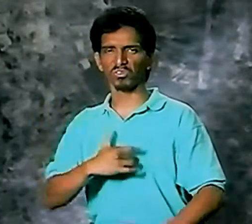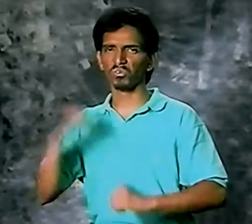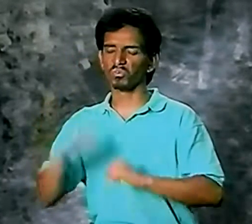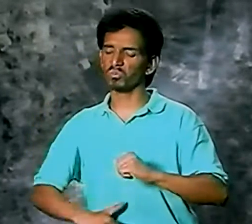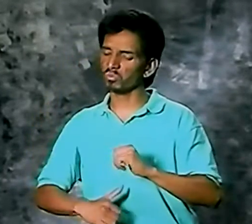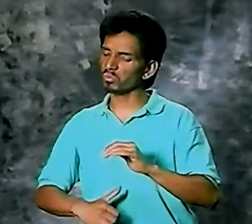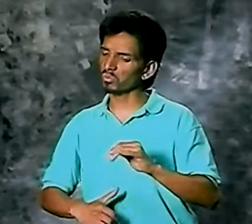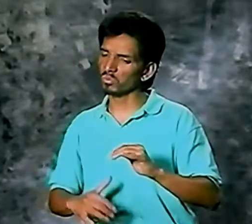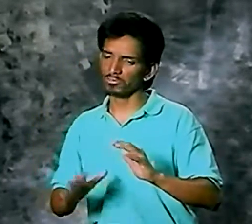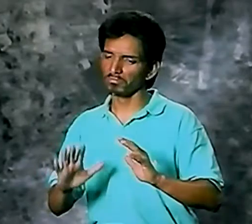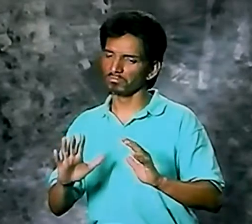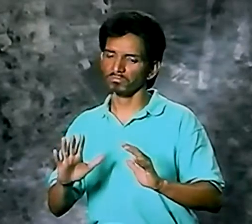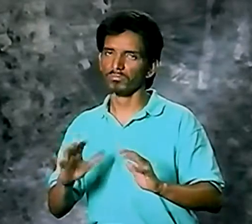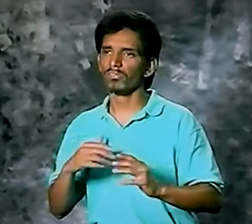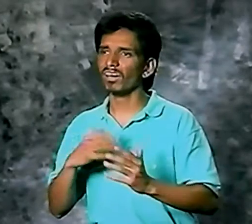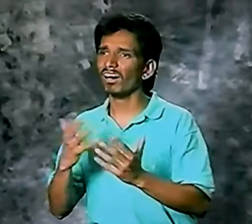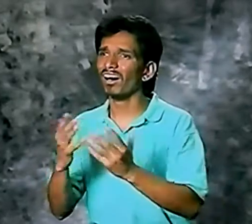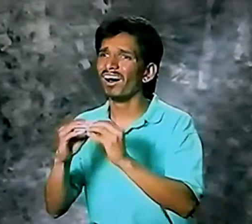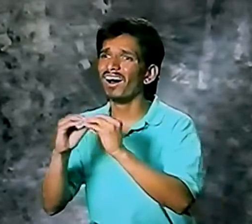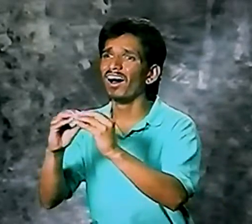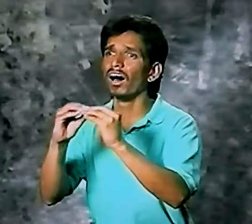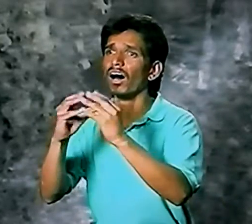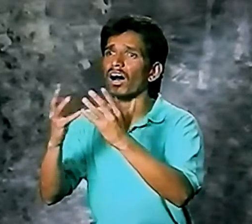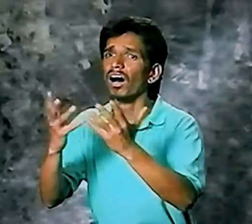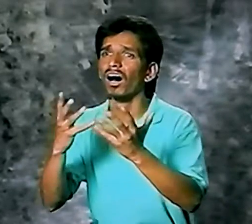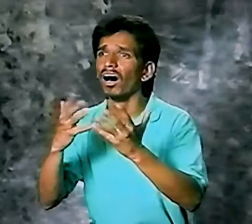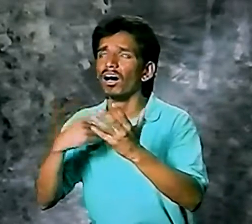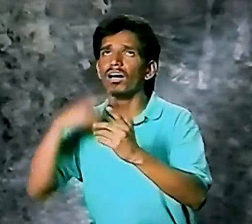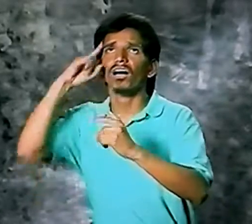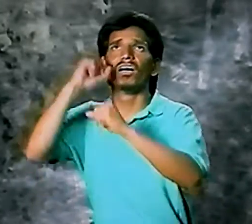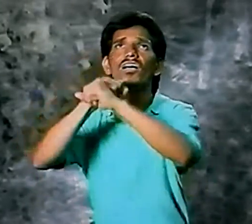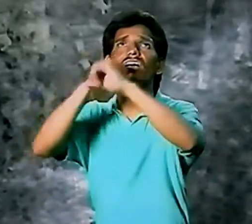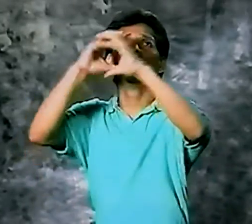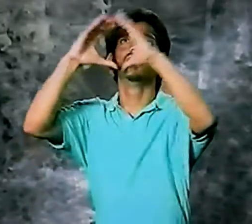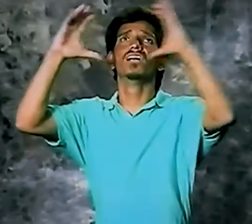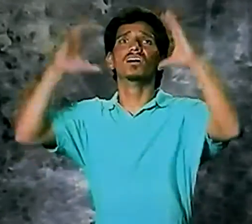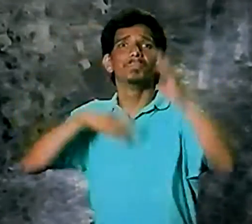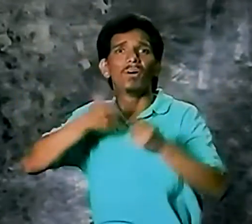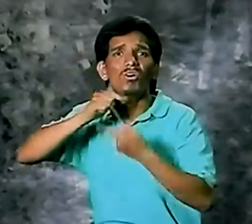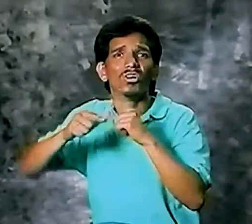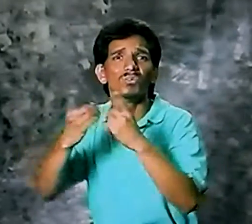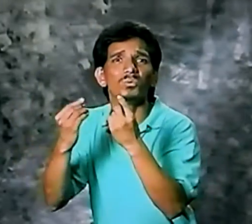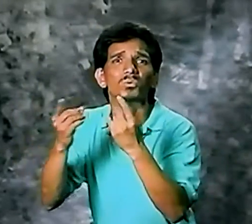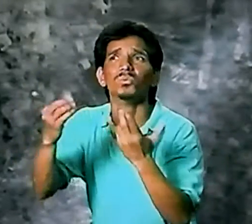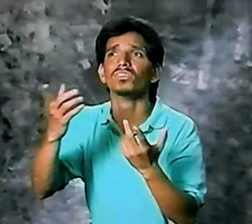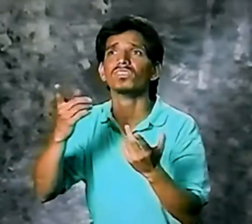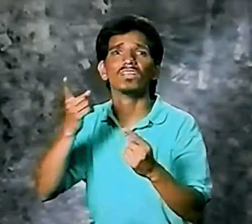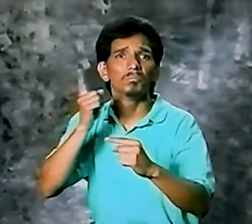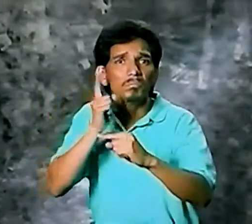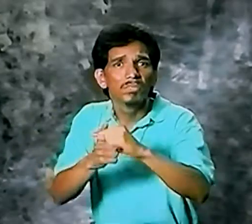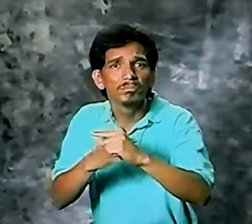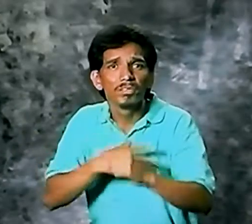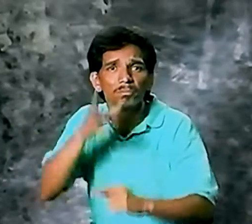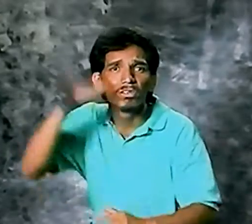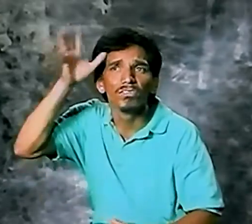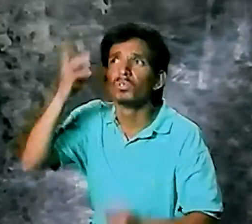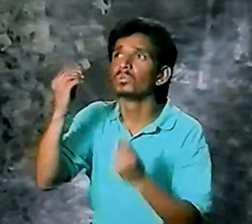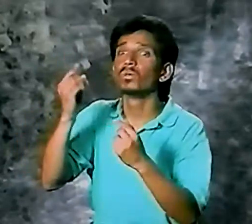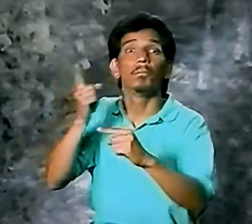budge. She was such a stubborn woman. Her heart was cold. I debated with her again and again. You know, all of a sudden I thought, oh, my